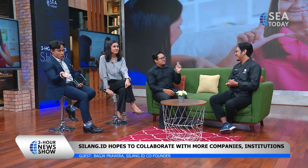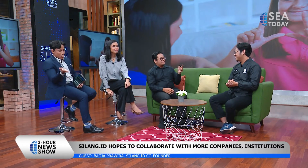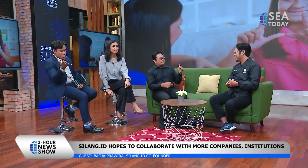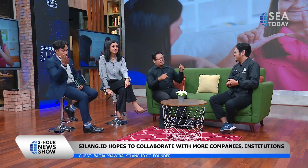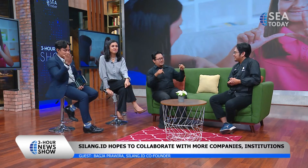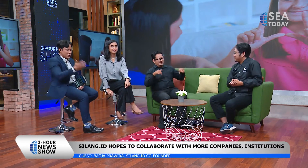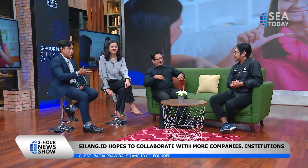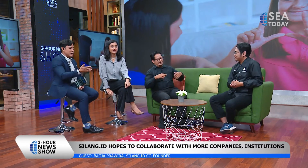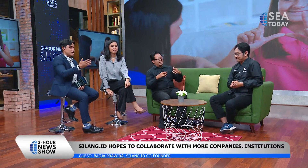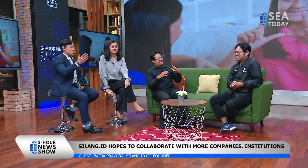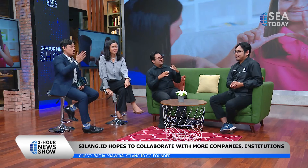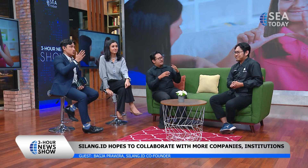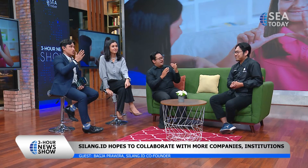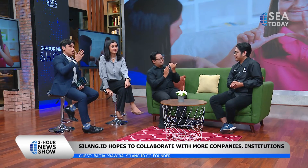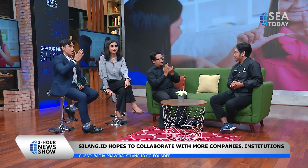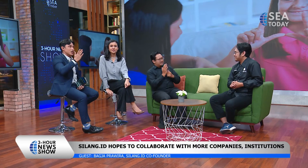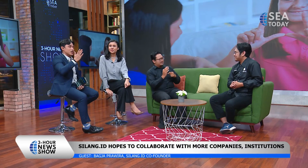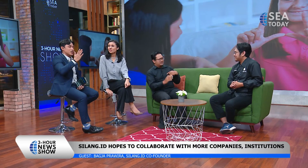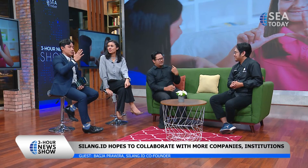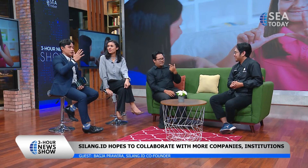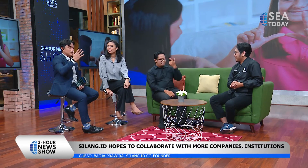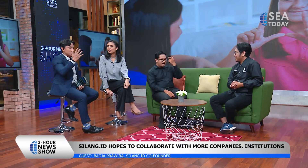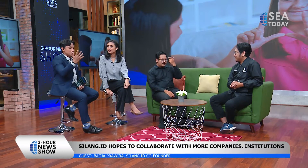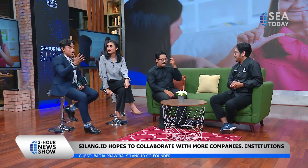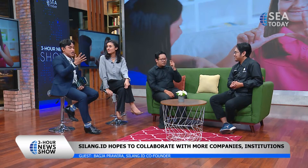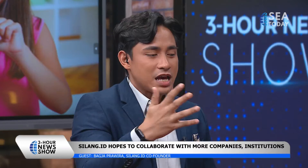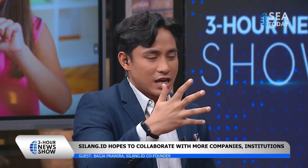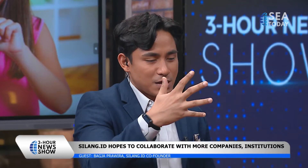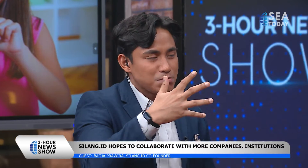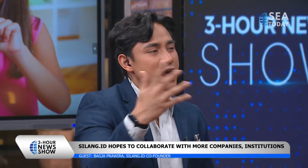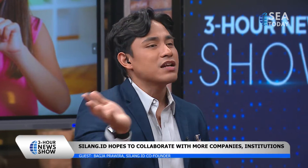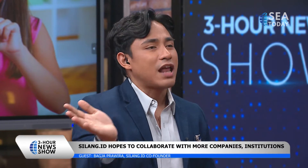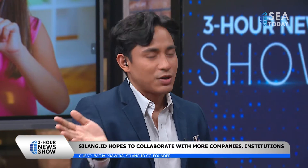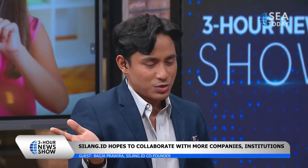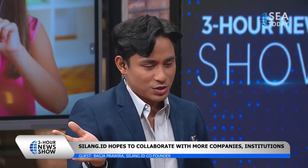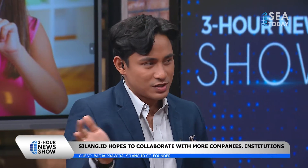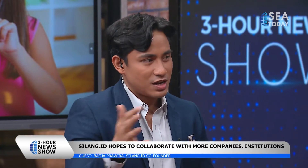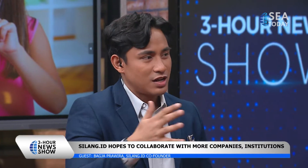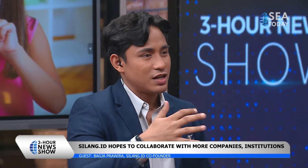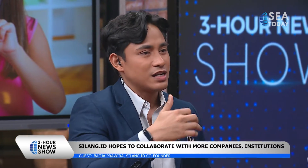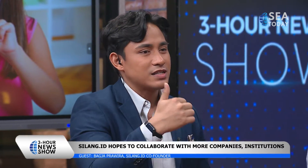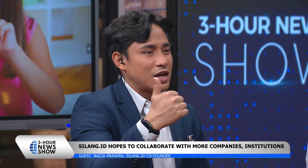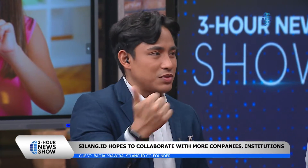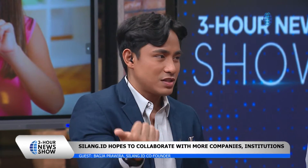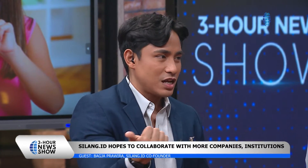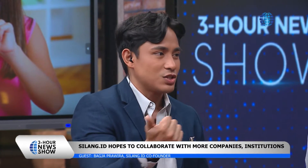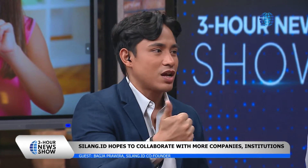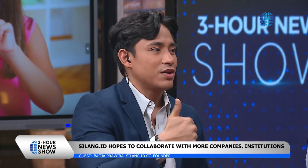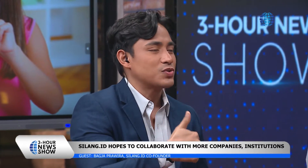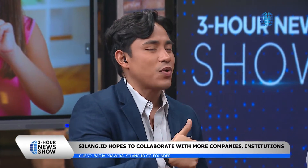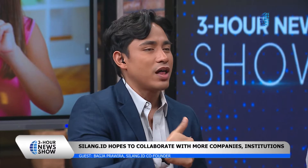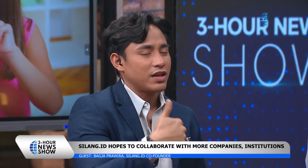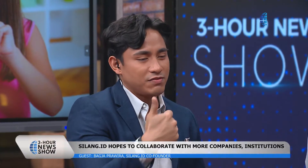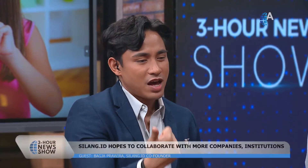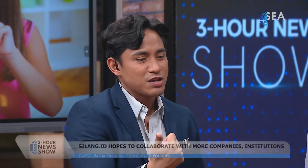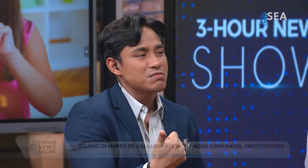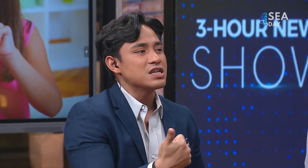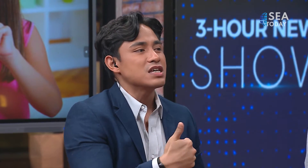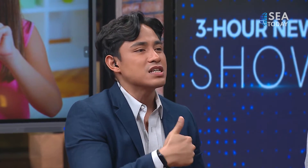we've been learning to uh to speak in many languages uh in southeast asia as well like vietnamese